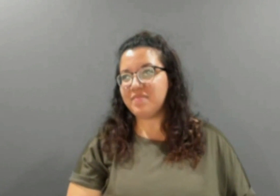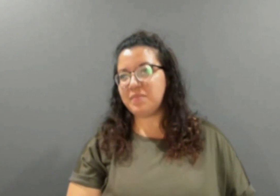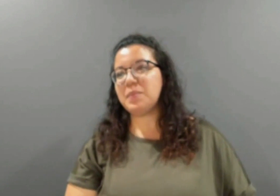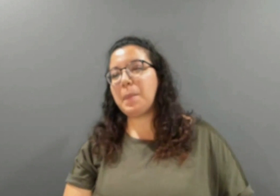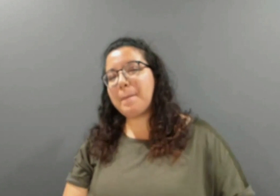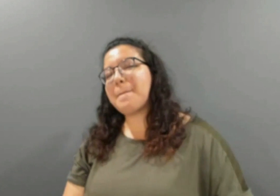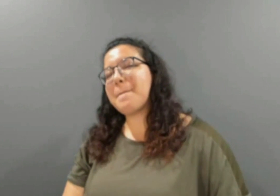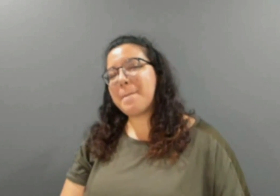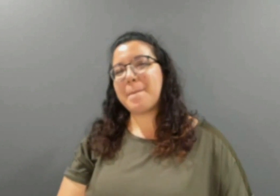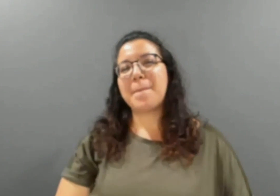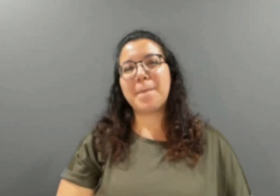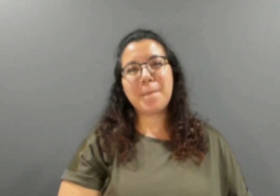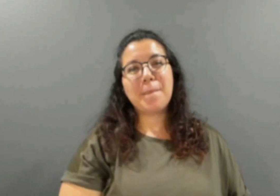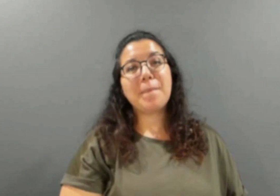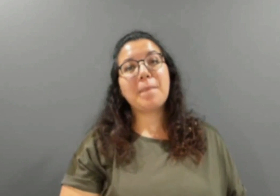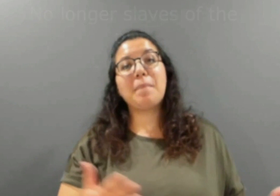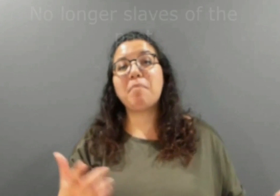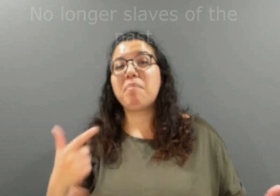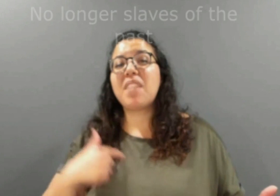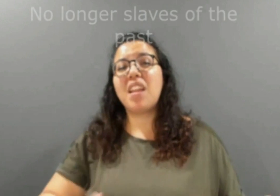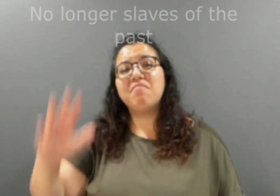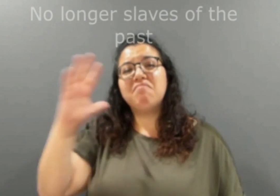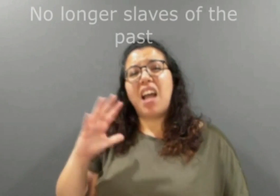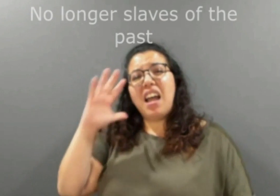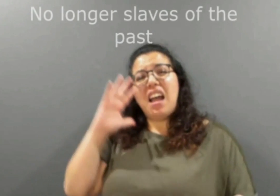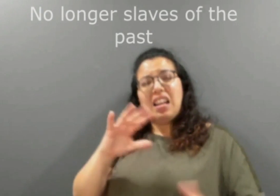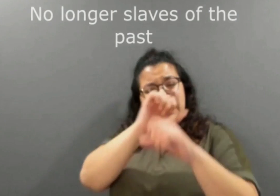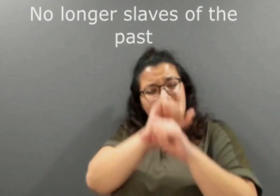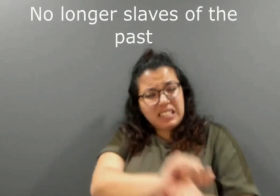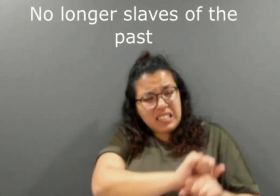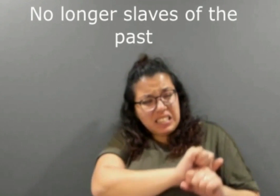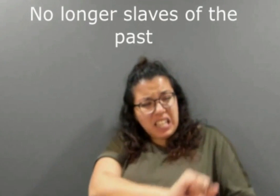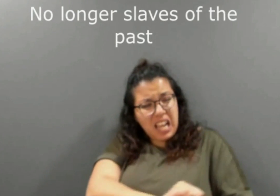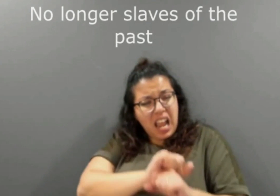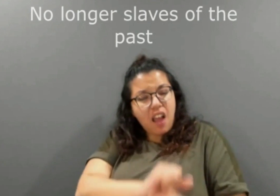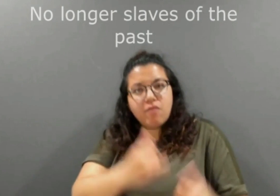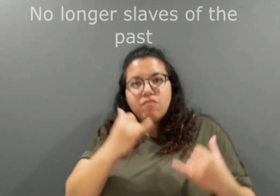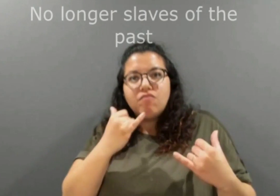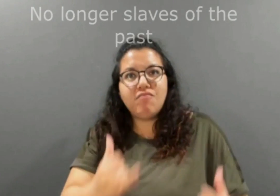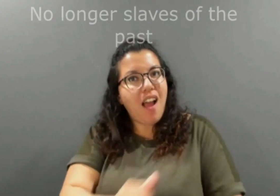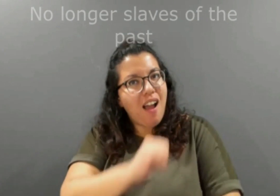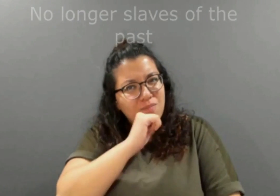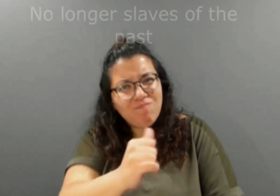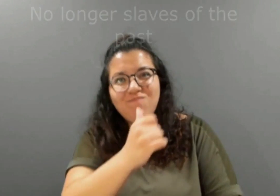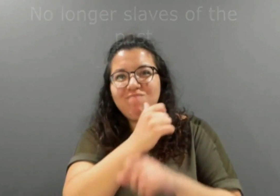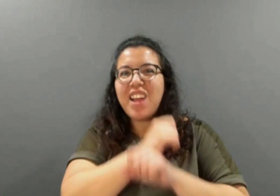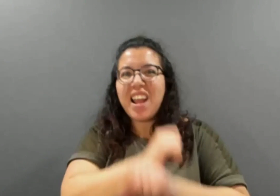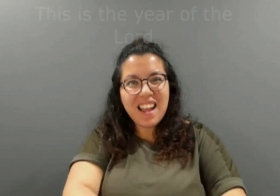No longer slaves of the past This is the year of the Lord